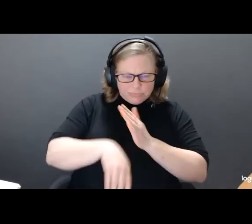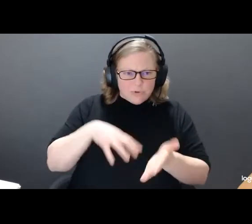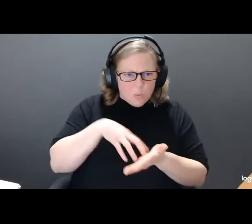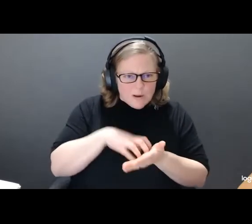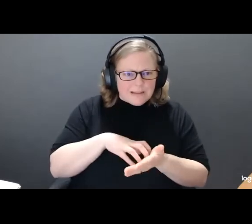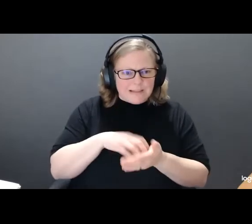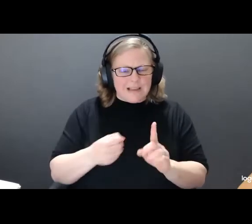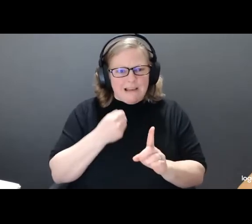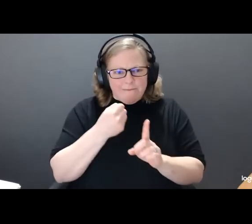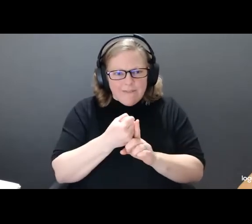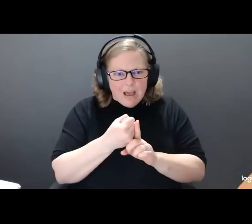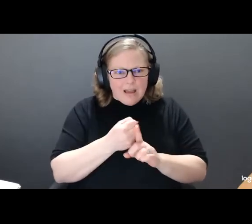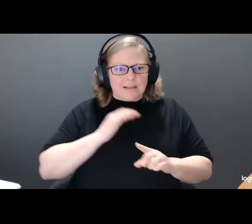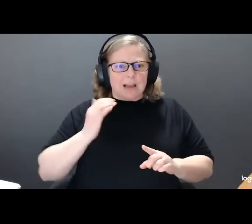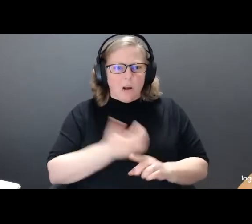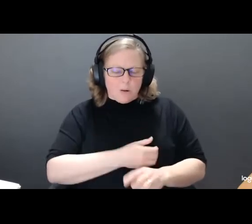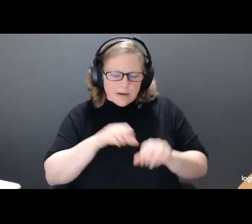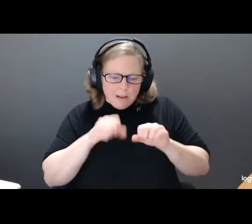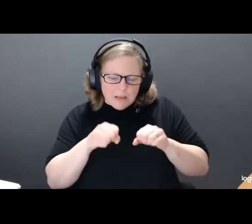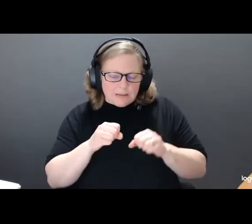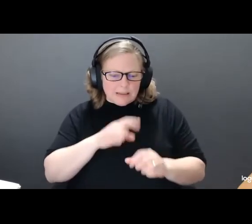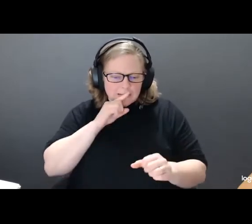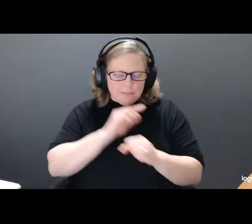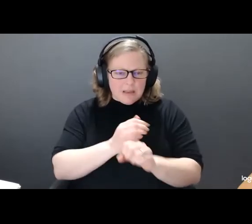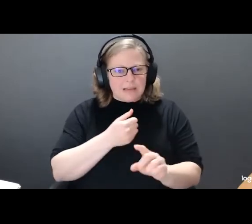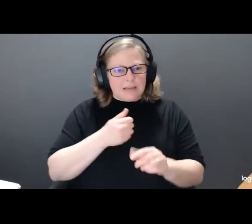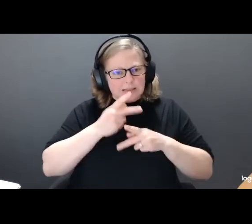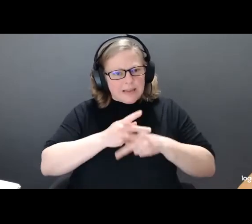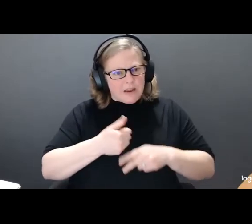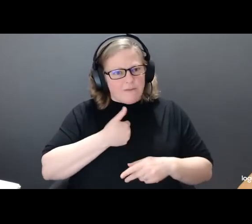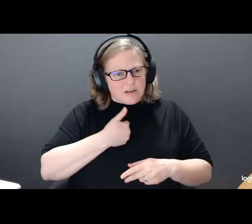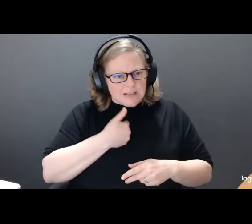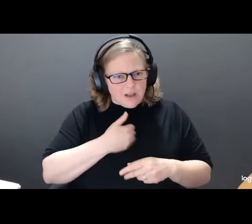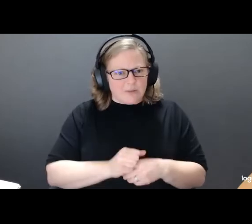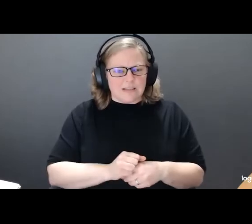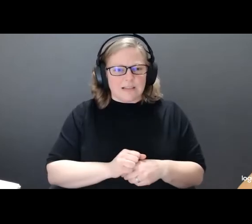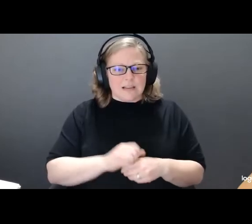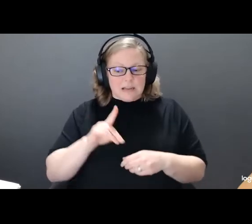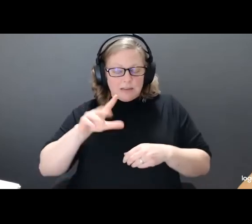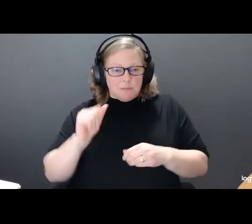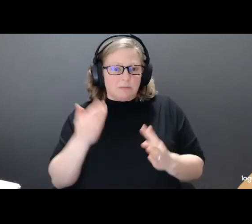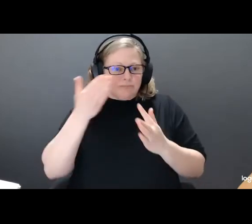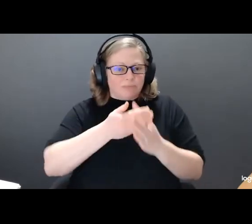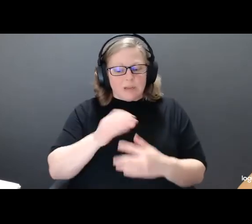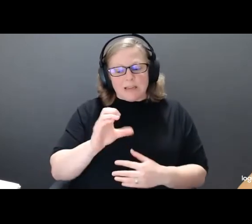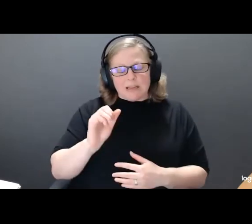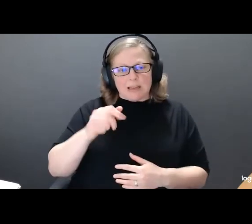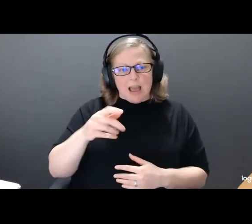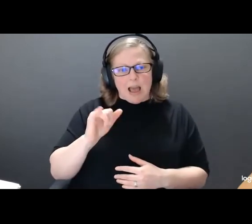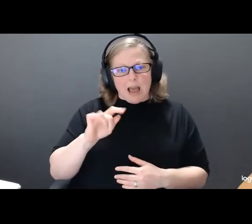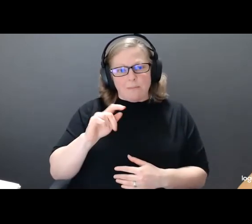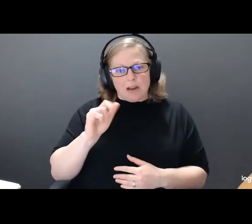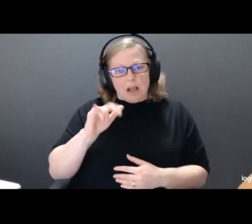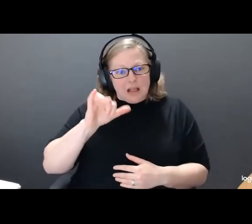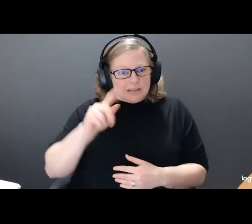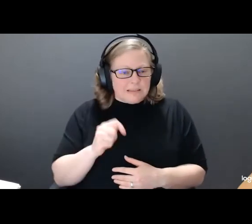ability to commit to self-care? Disability disrupts the capitalist assumption that a person's worth is based on their ability